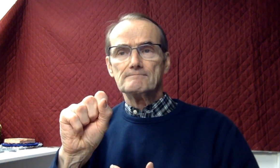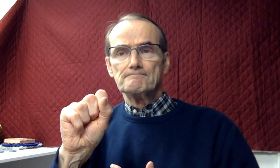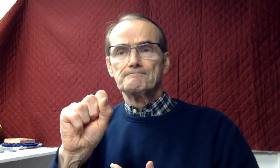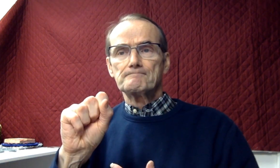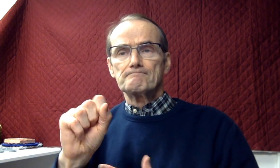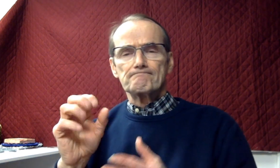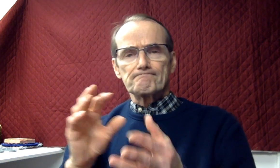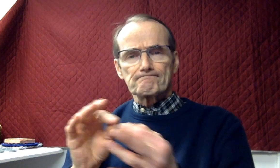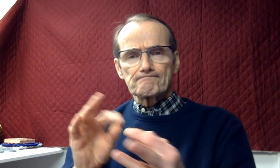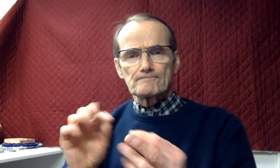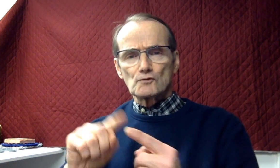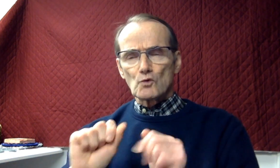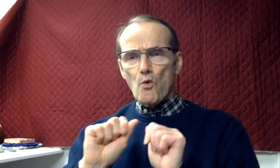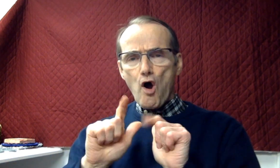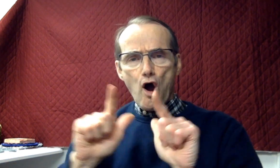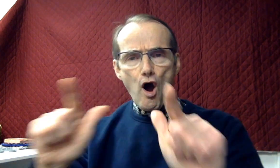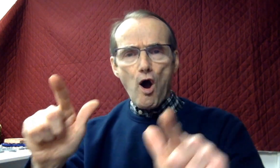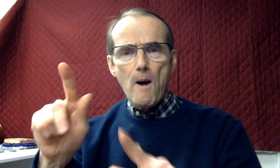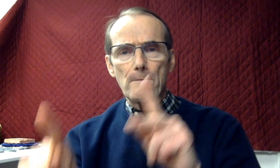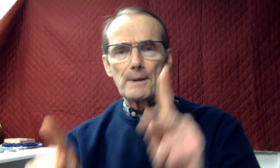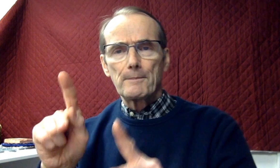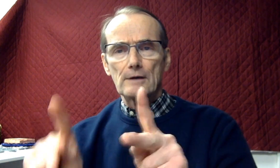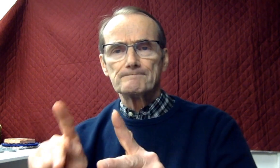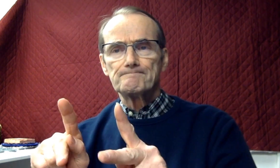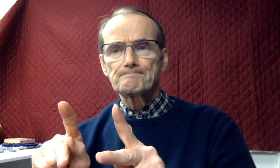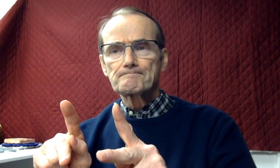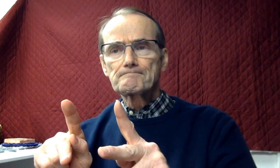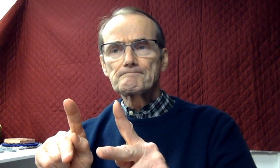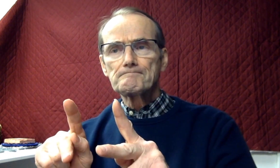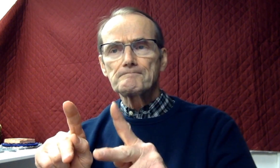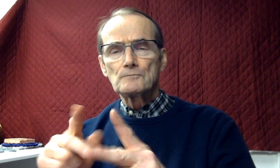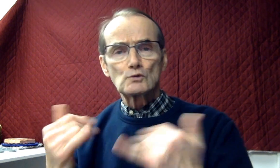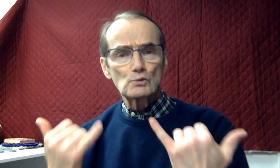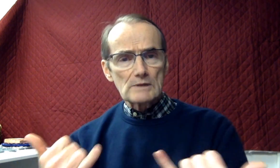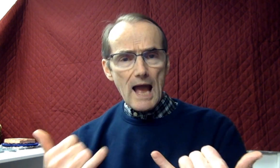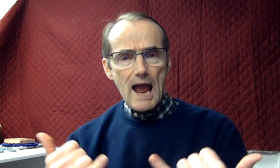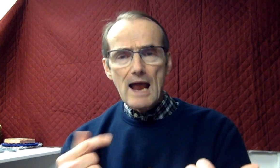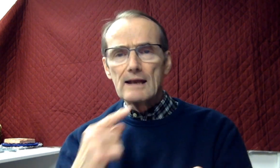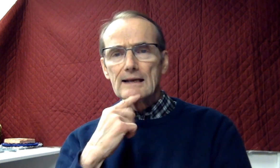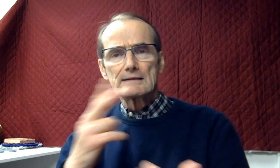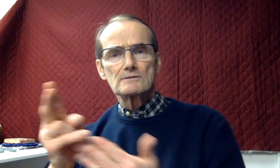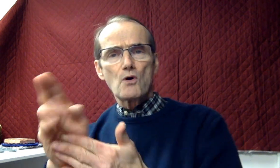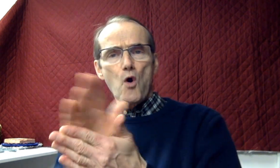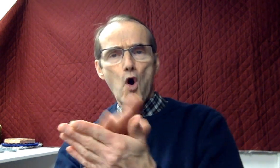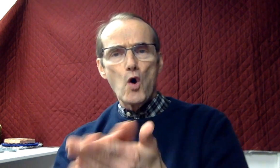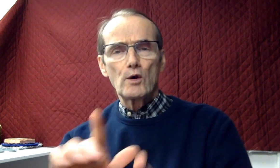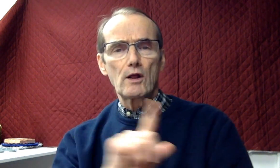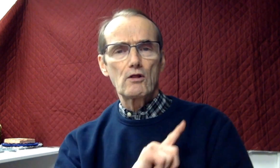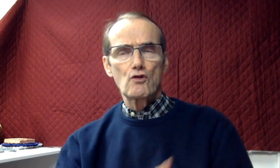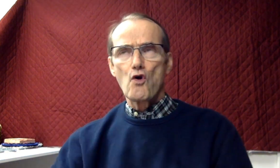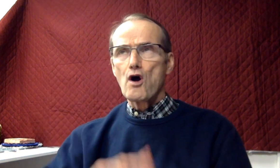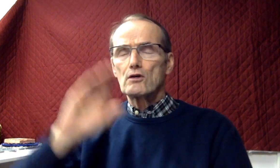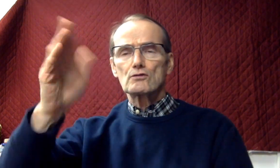Levites, who were instructing the people, said to all the people, Today is holy to the Lord your God.